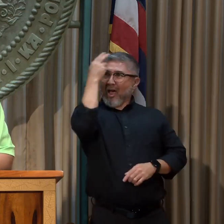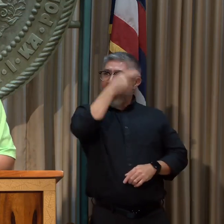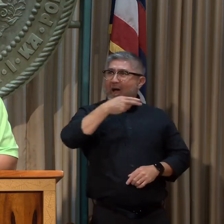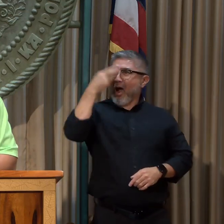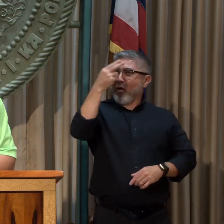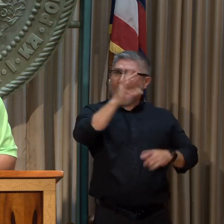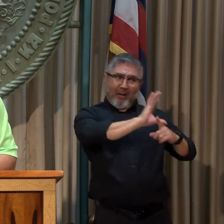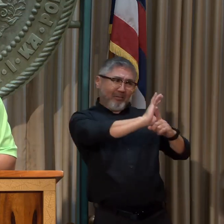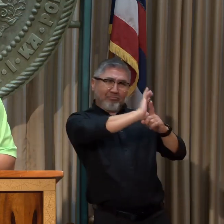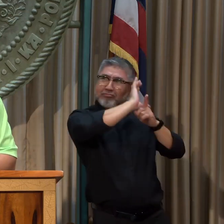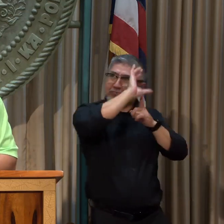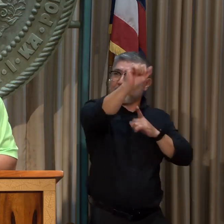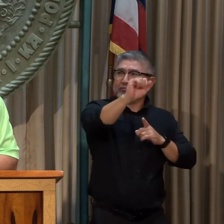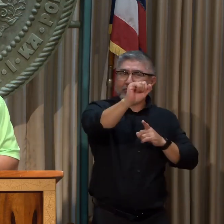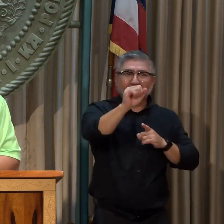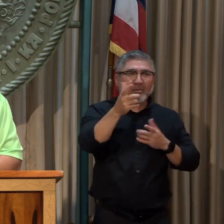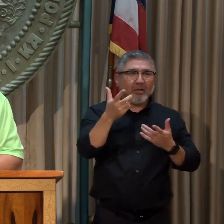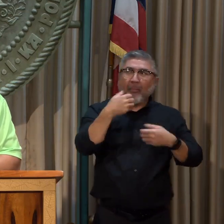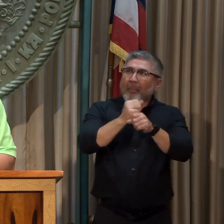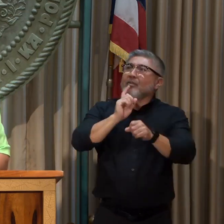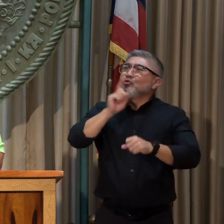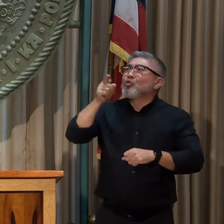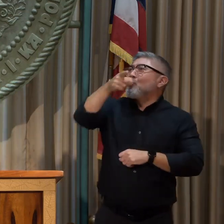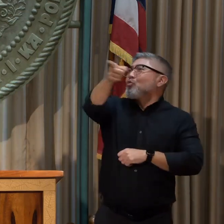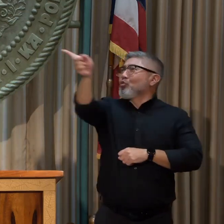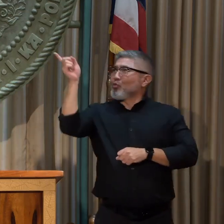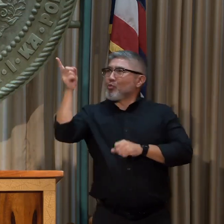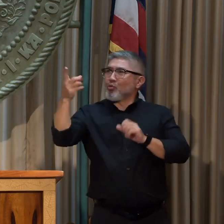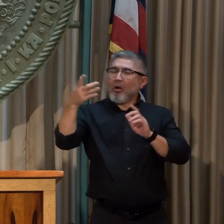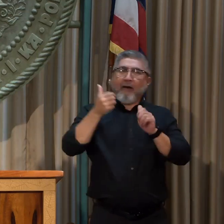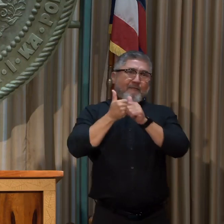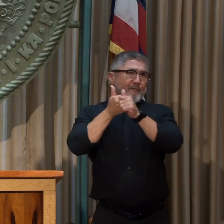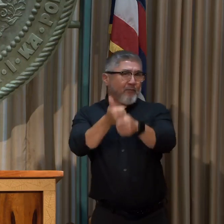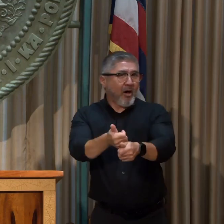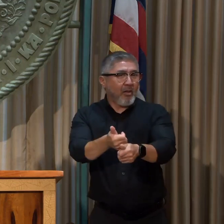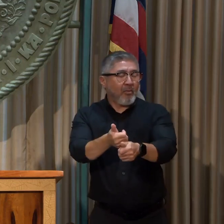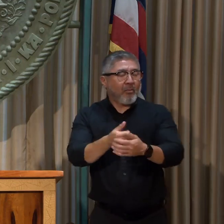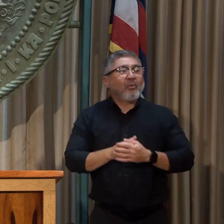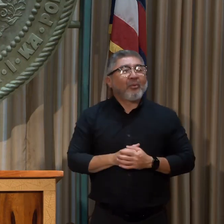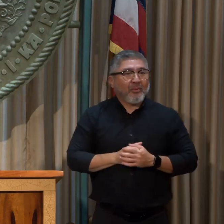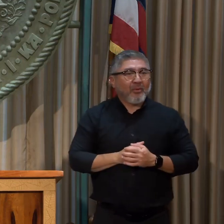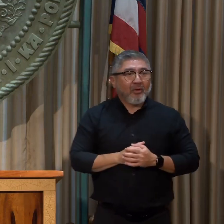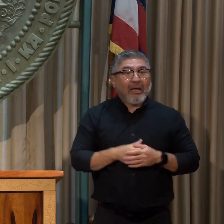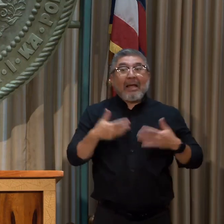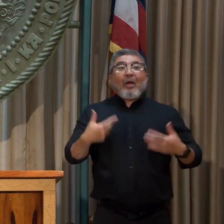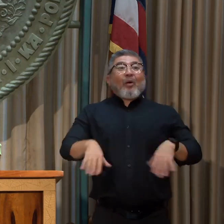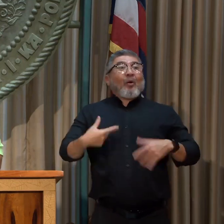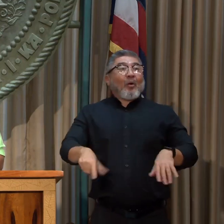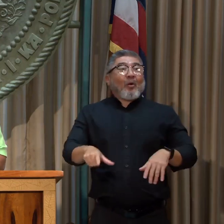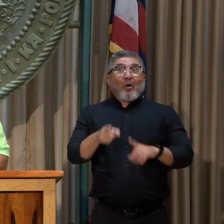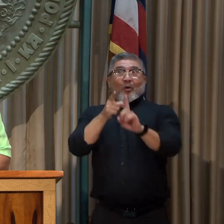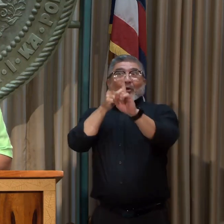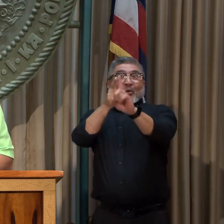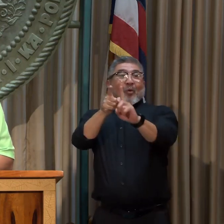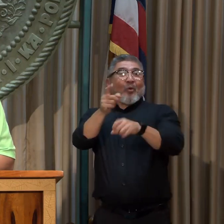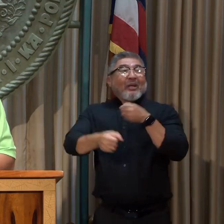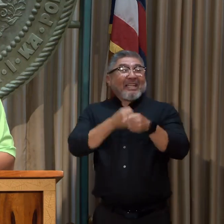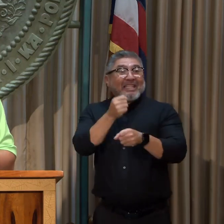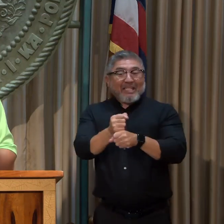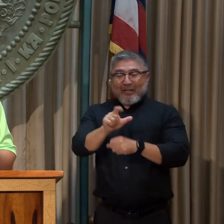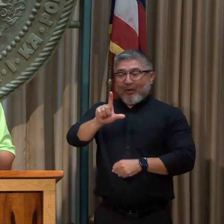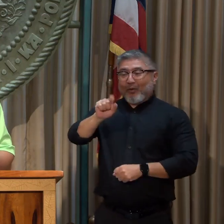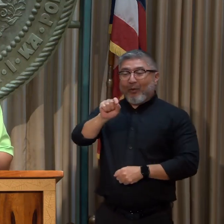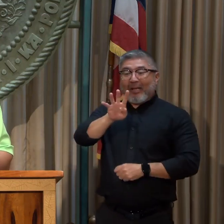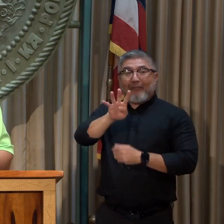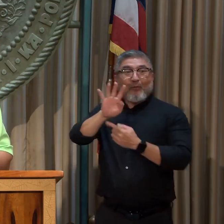will help all of us make sure we hit our climate goals. We have extremely tough goals to hit by 2045, and it's going to